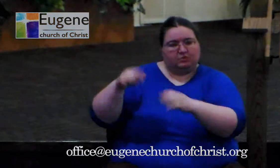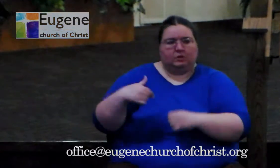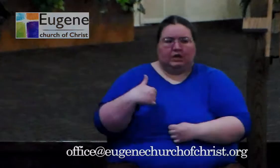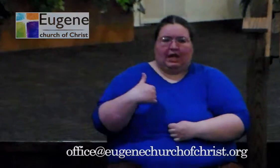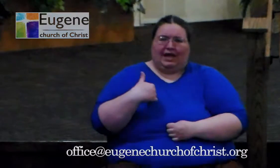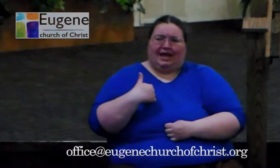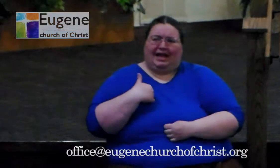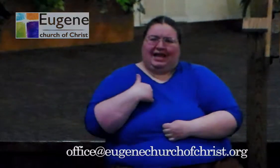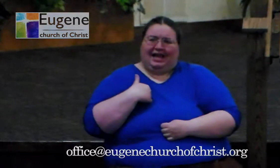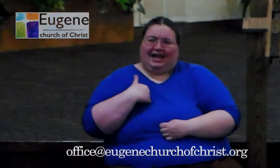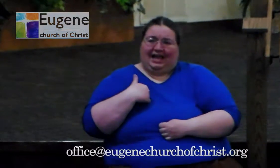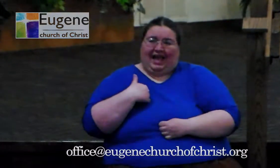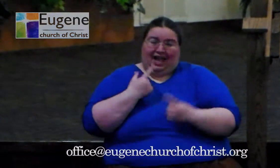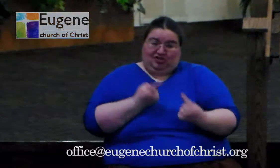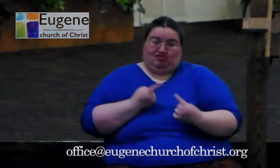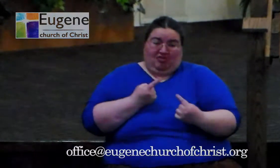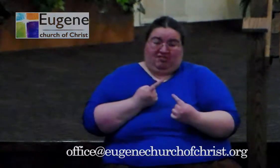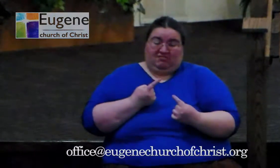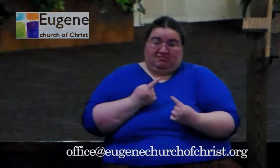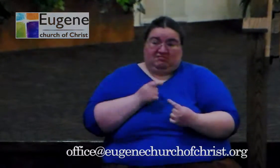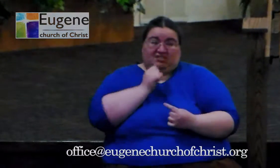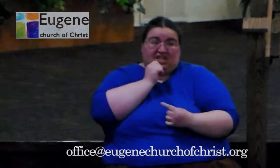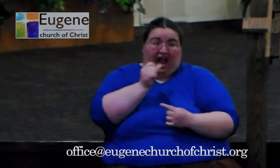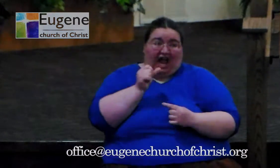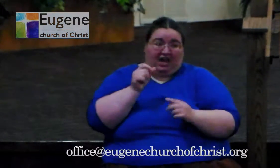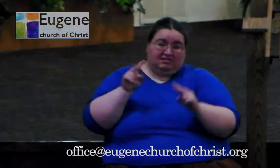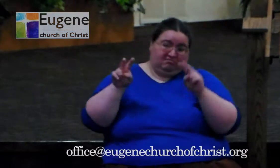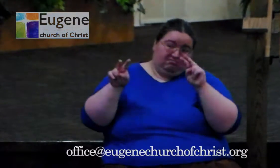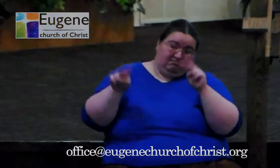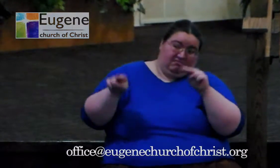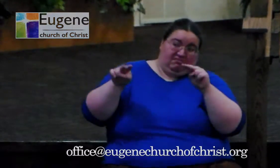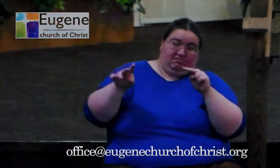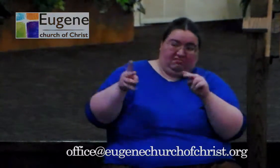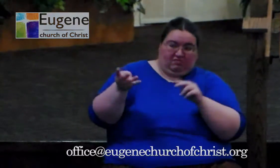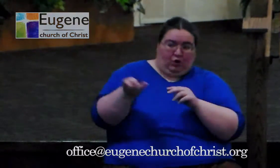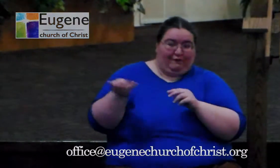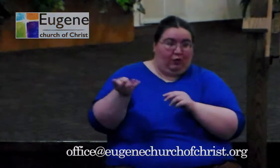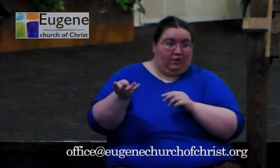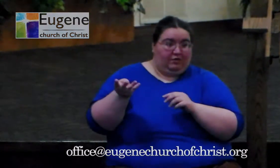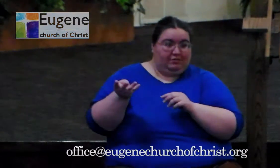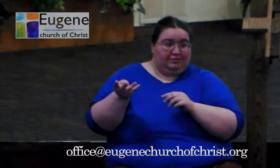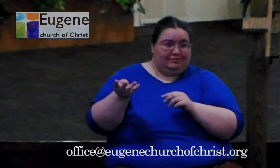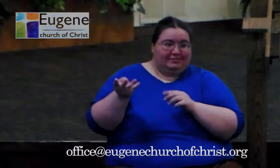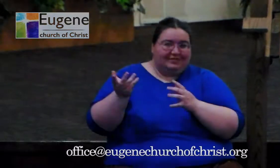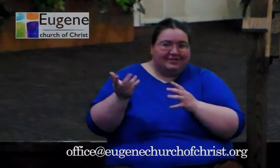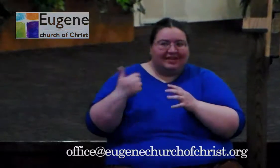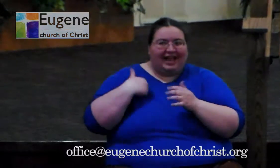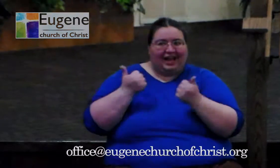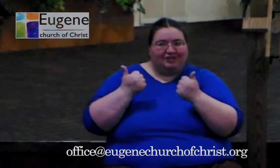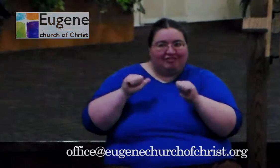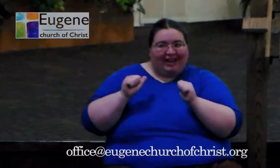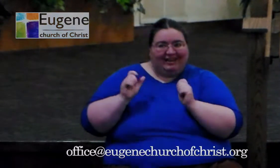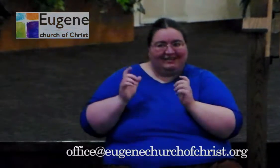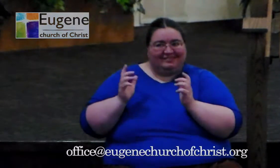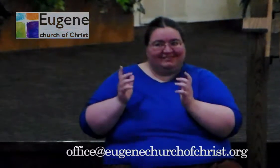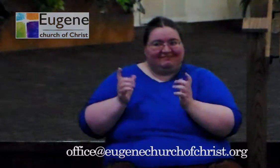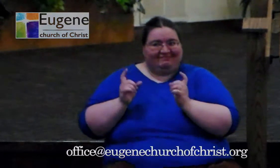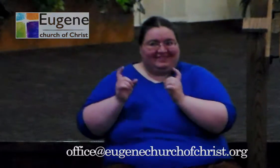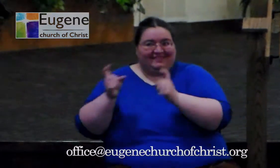he was right. And usually if there was a problem, it was one of those four guys. There was a girl within the youth group who was